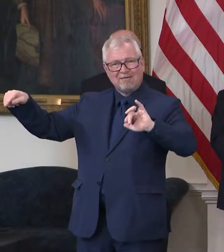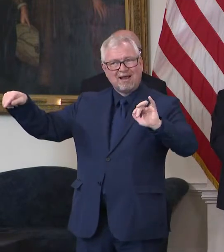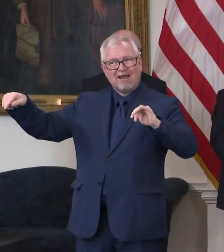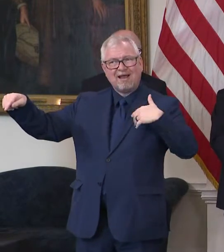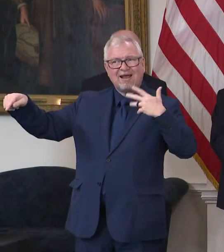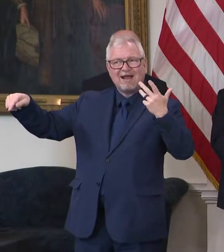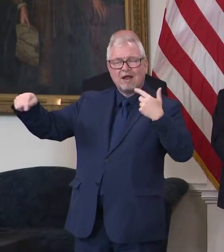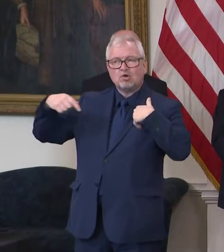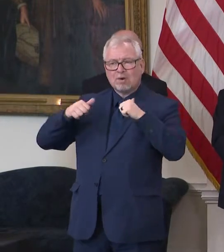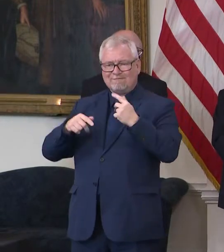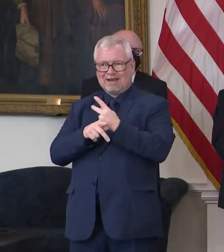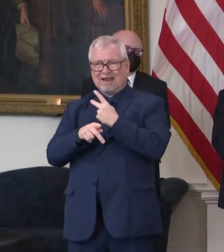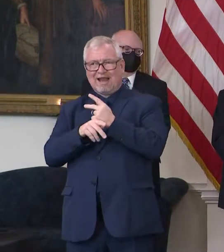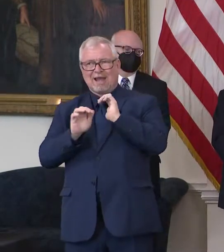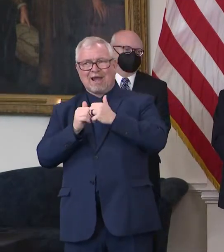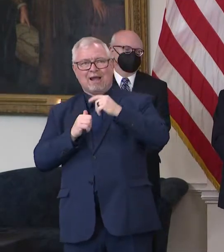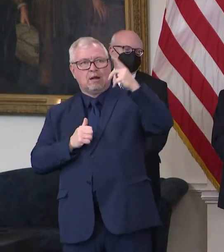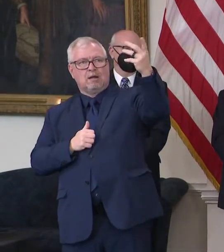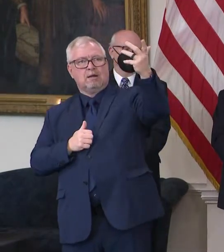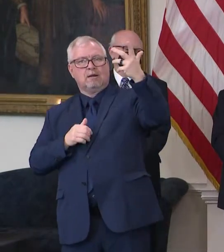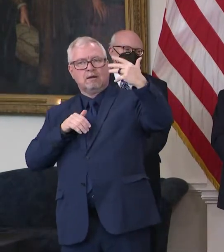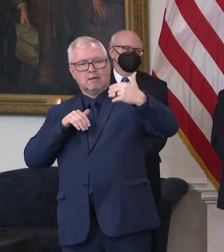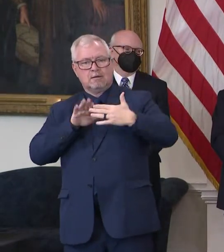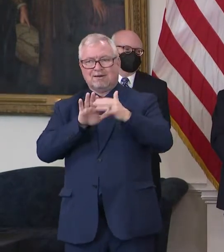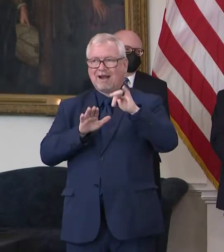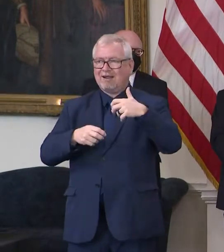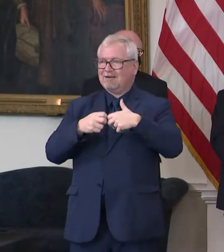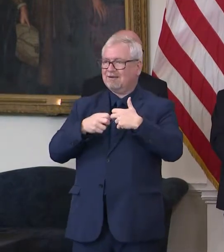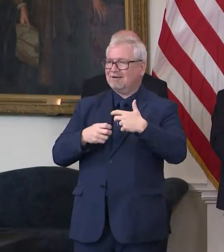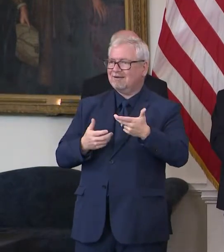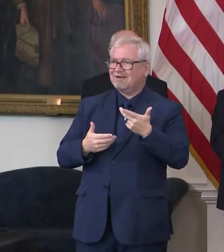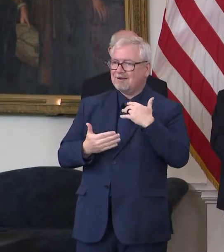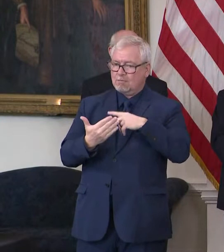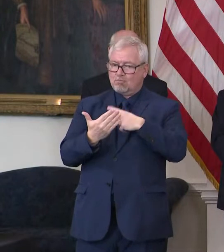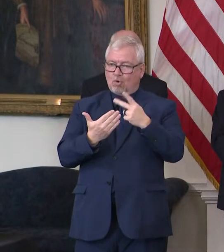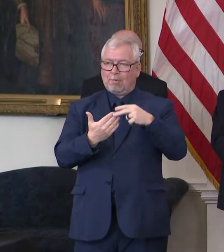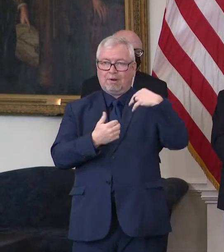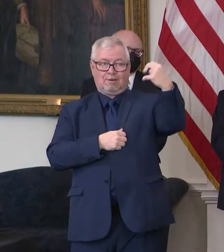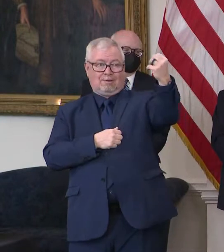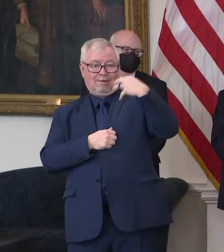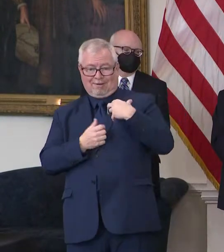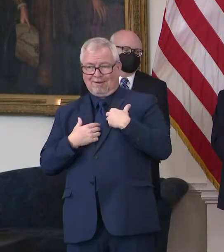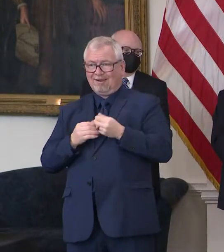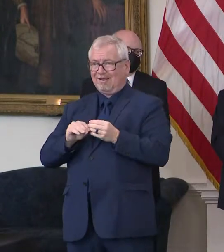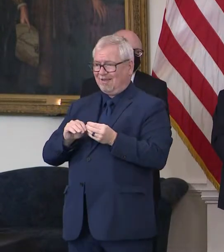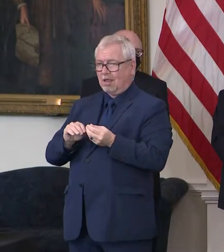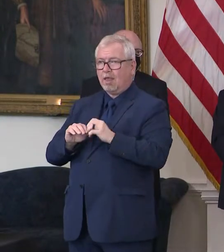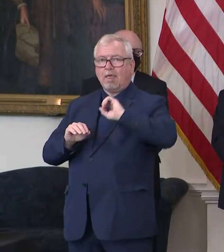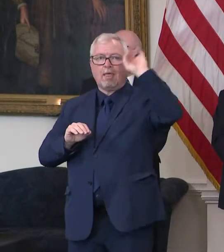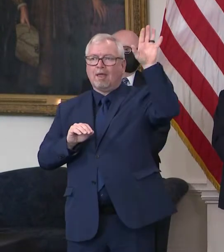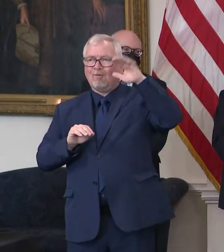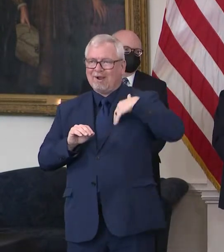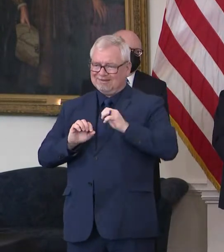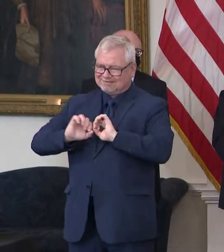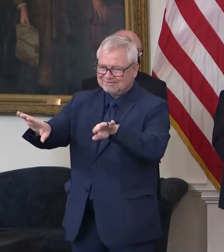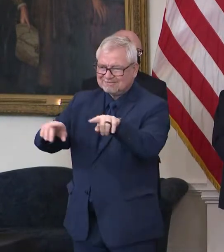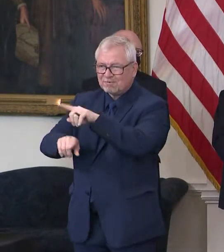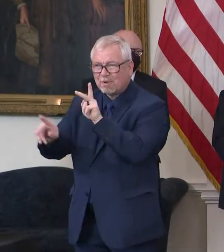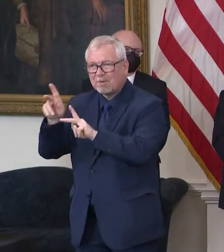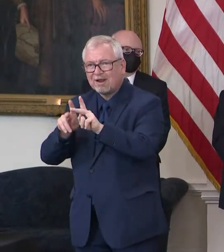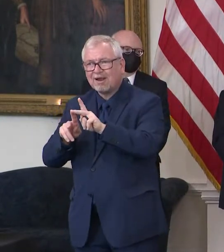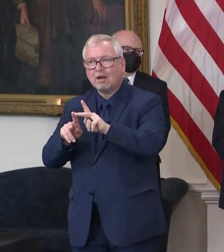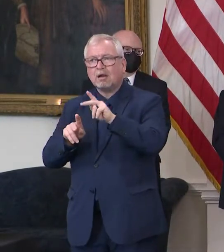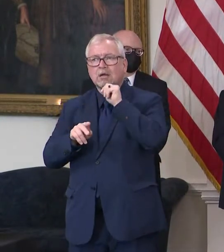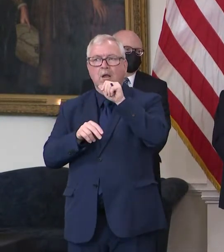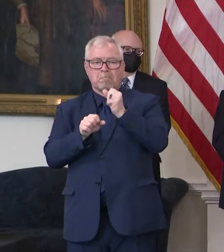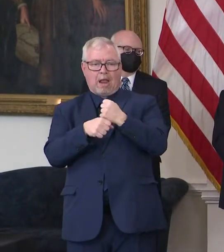to address it. But basically the new program to mail tests out to people directly, they didn't produce any new tests. They just took all the tests off the shelf